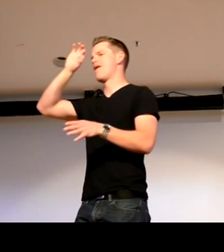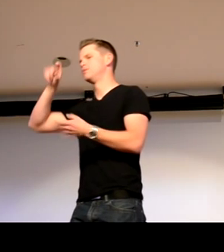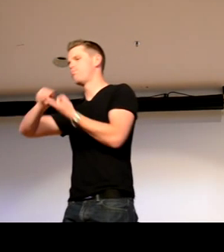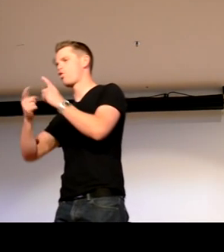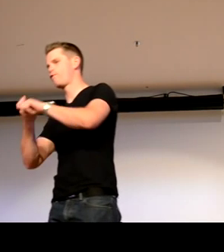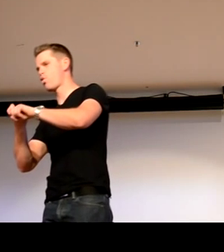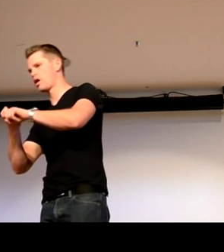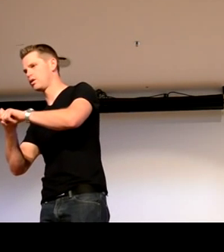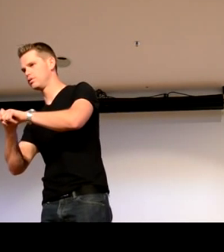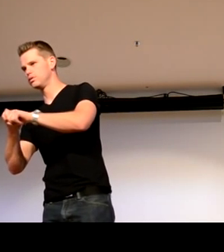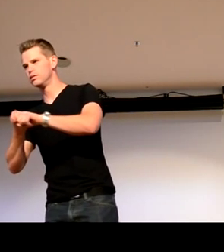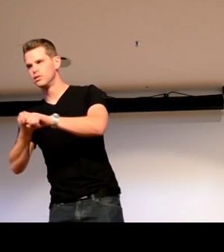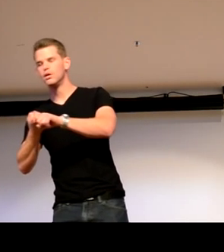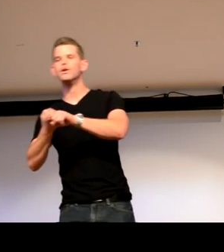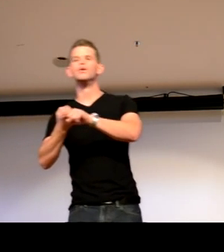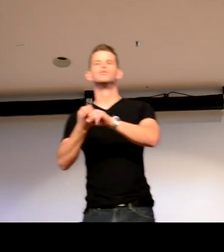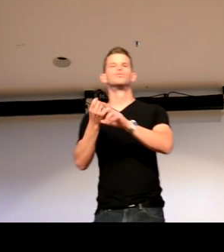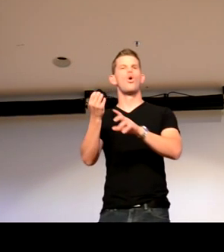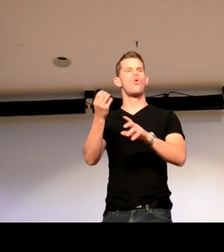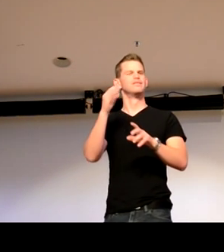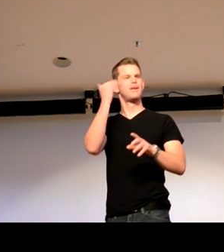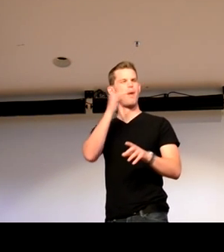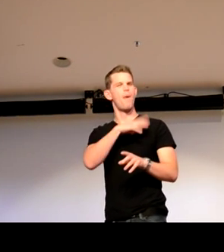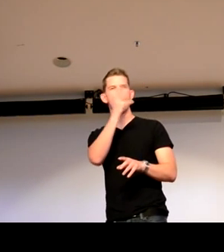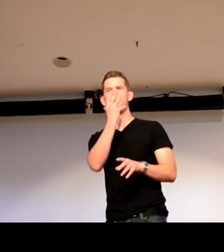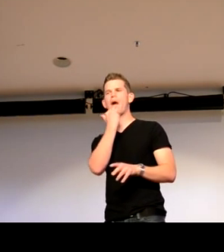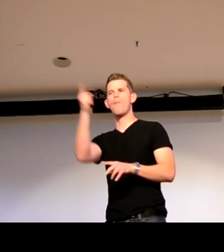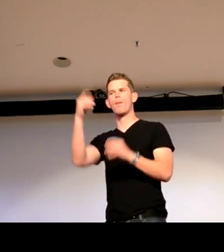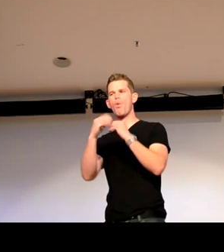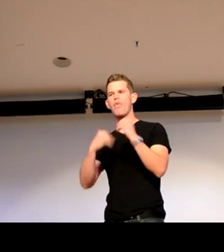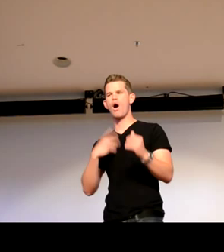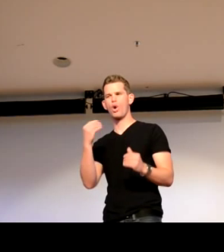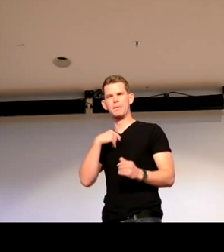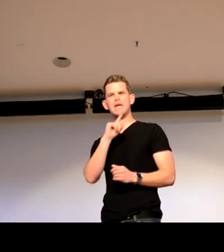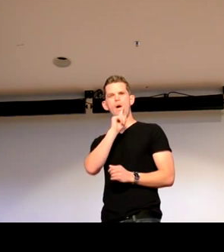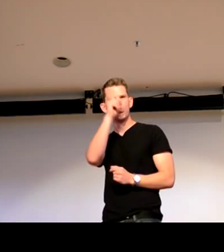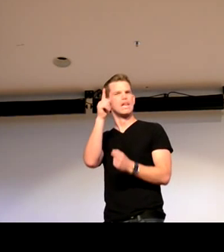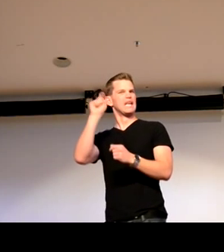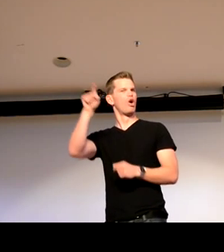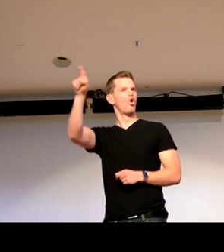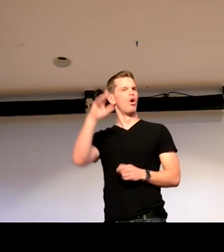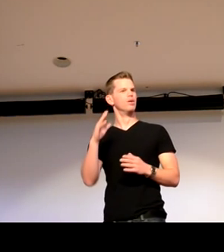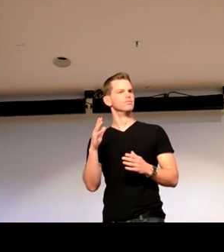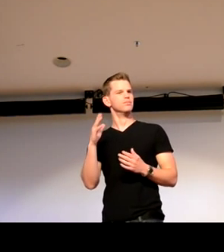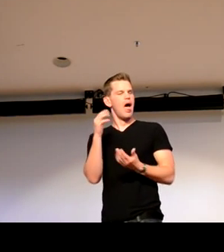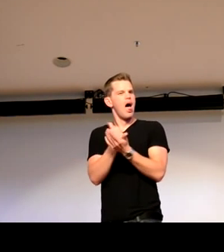my mom's ex-boyfriend was an alcoholic and seemed like um that was the problem and